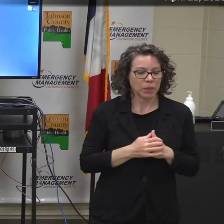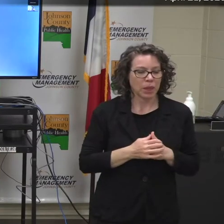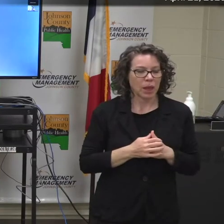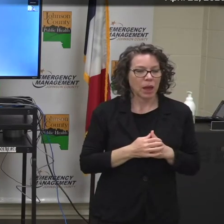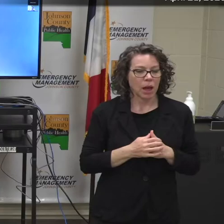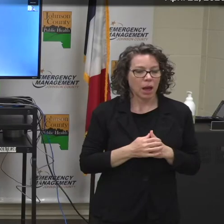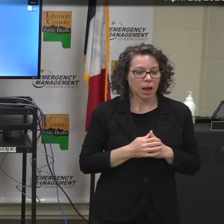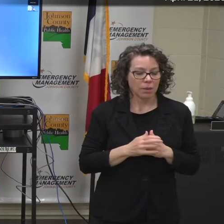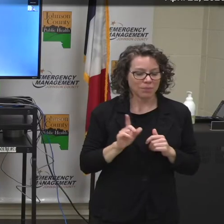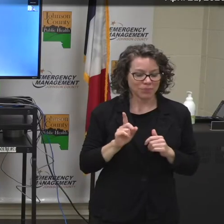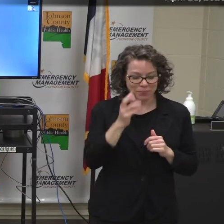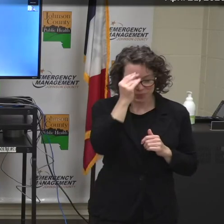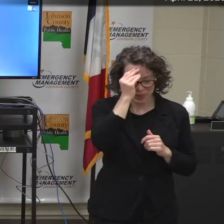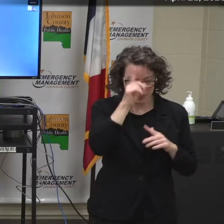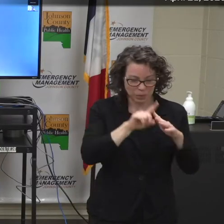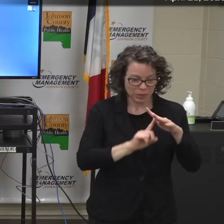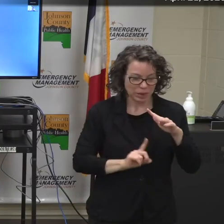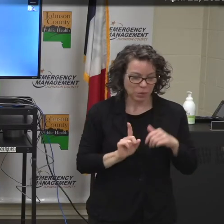One second.